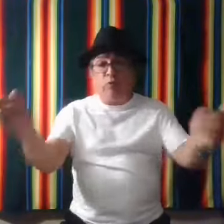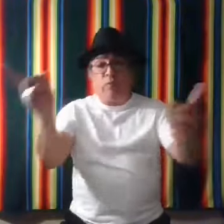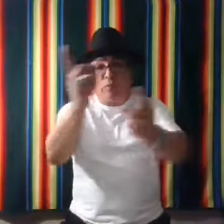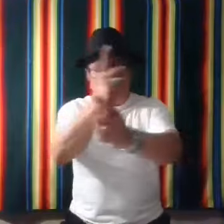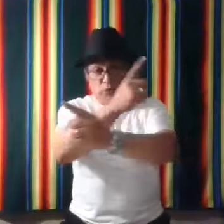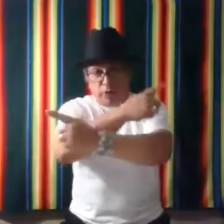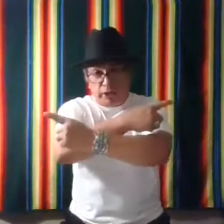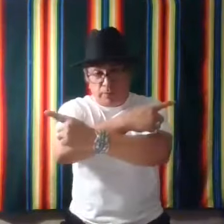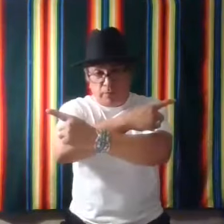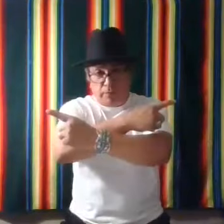trade.